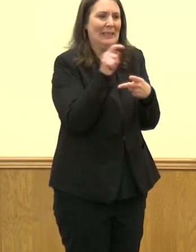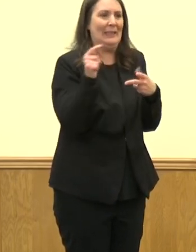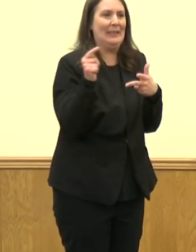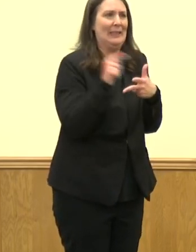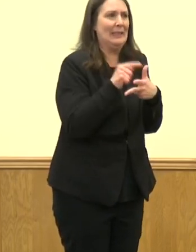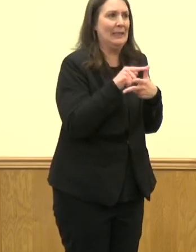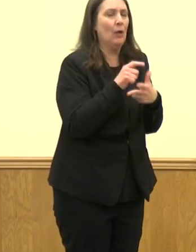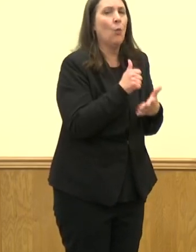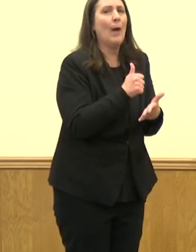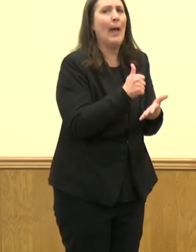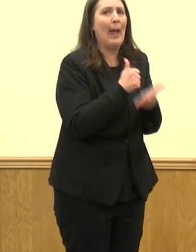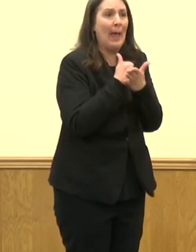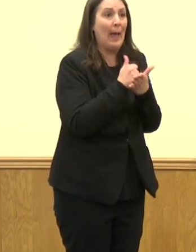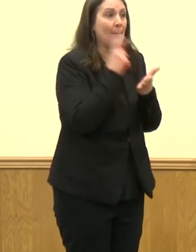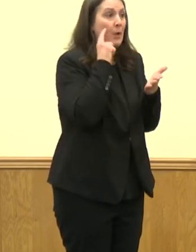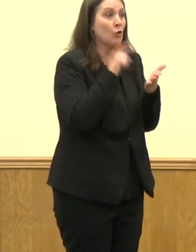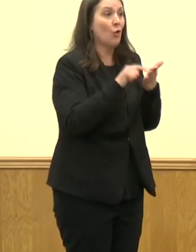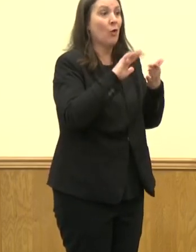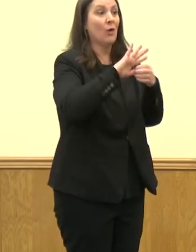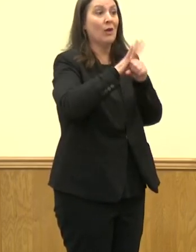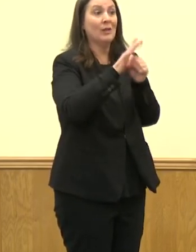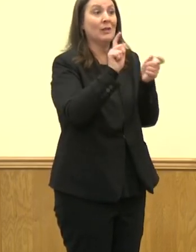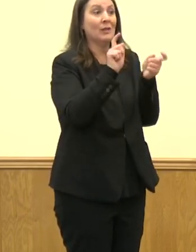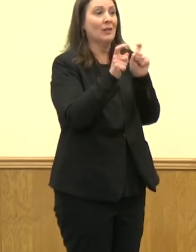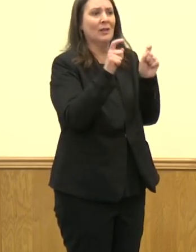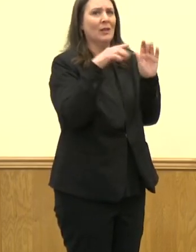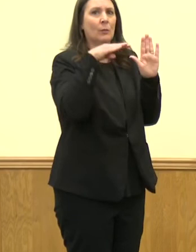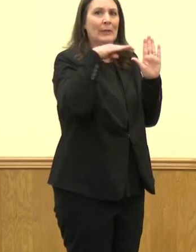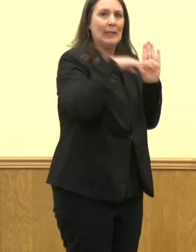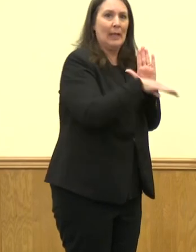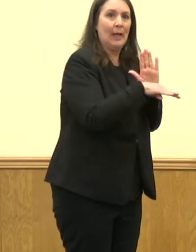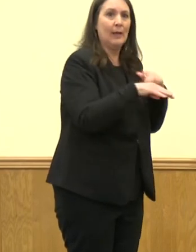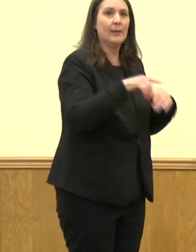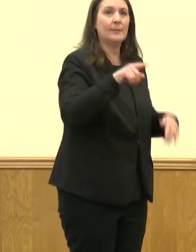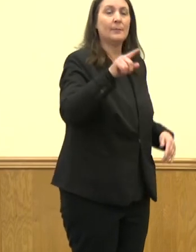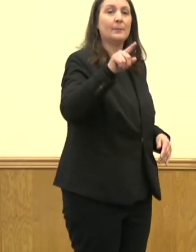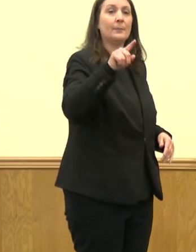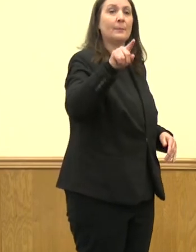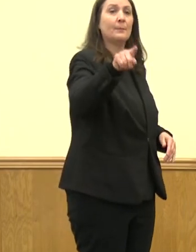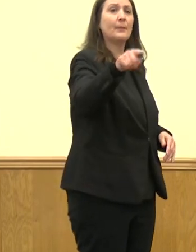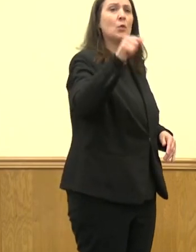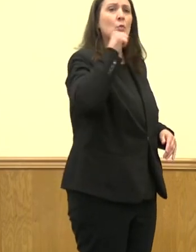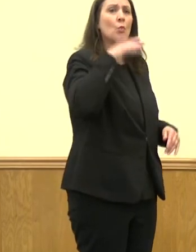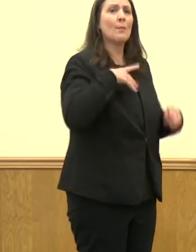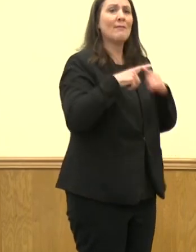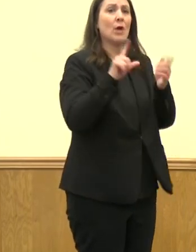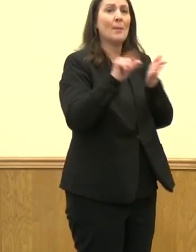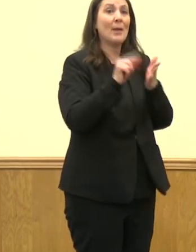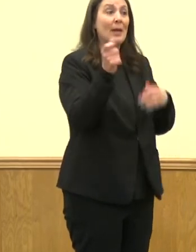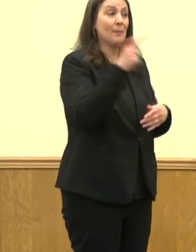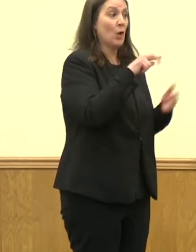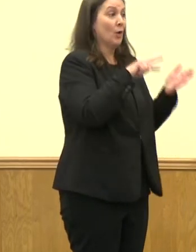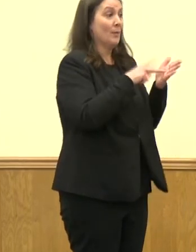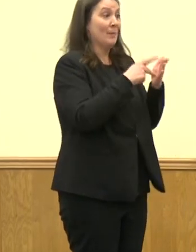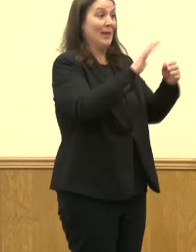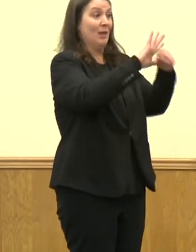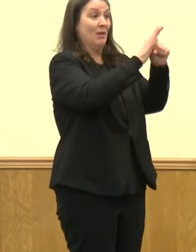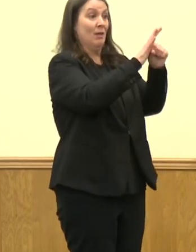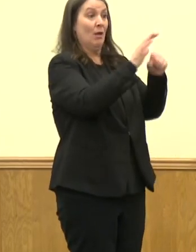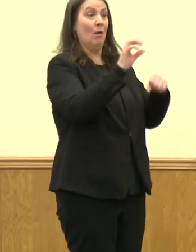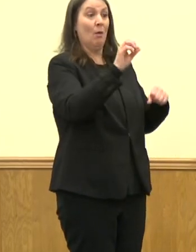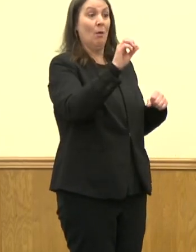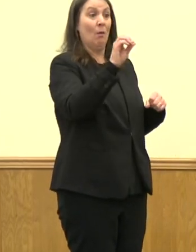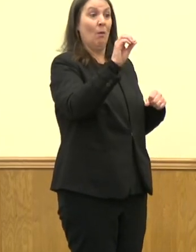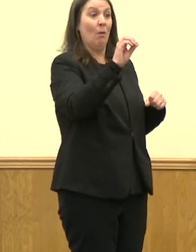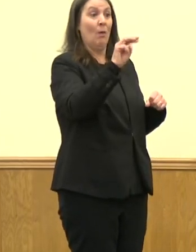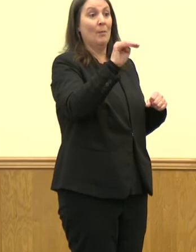us in that decline. Do you think the next step is going to be an Omicron booster? An Omicron booster specifically? I'm not sure.